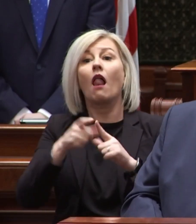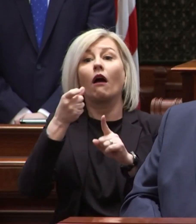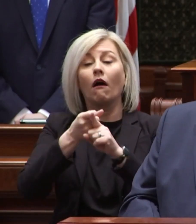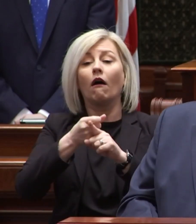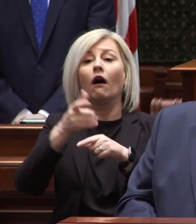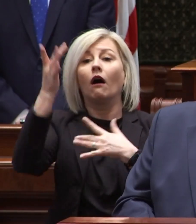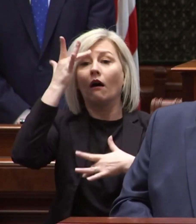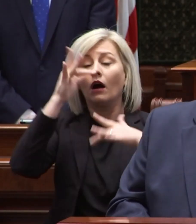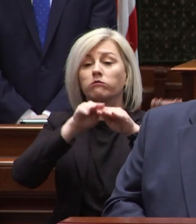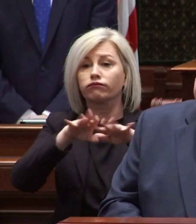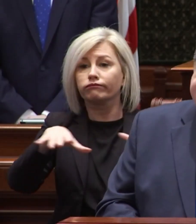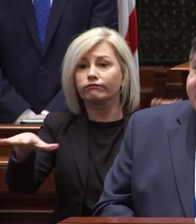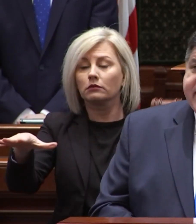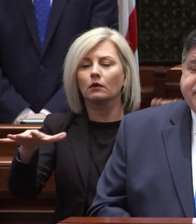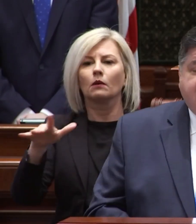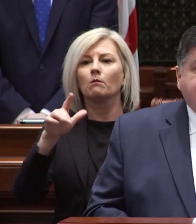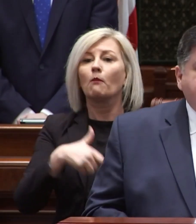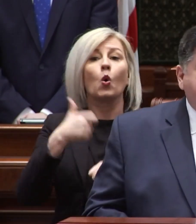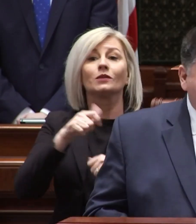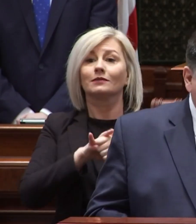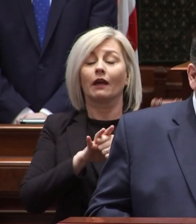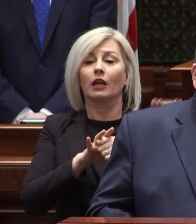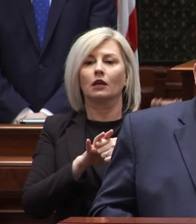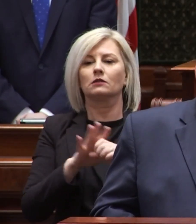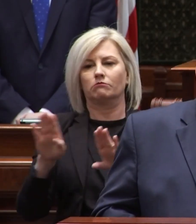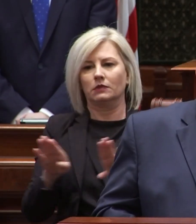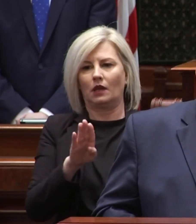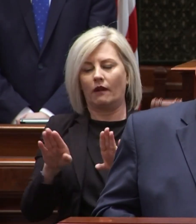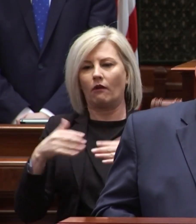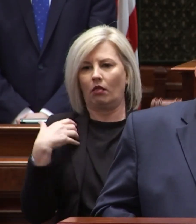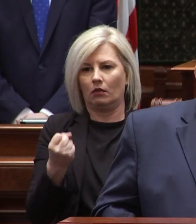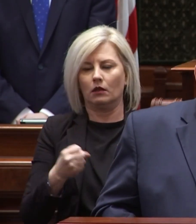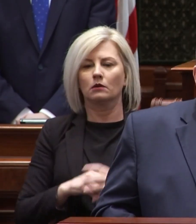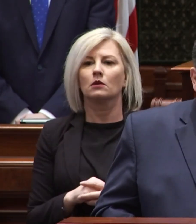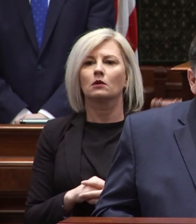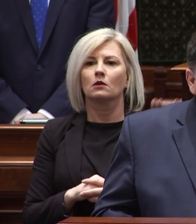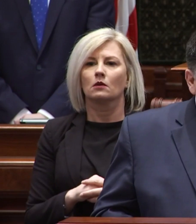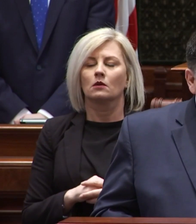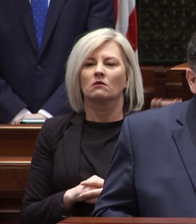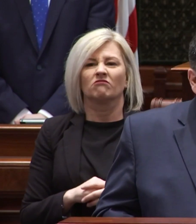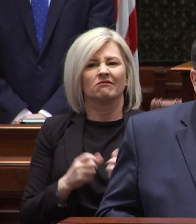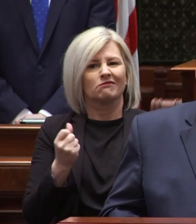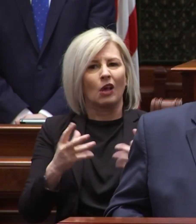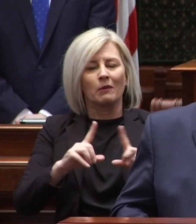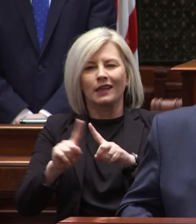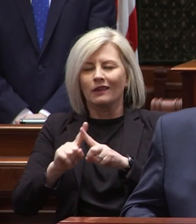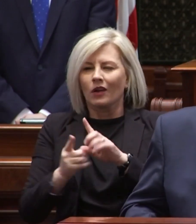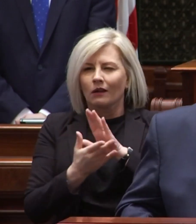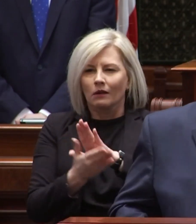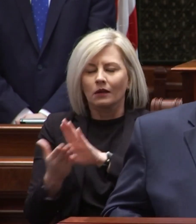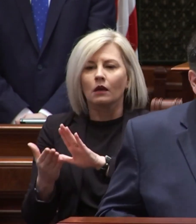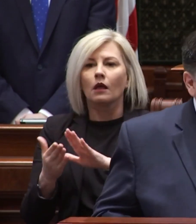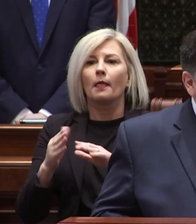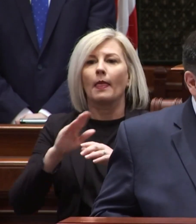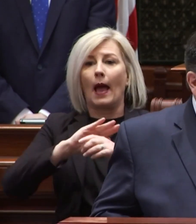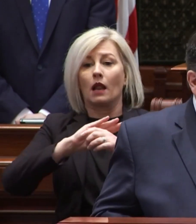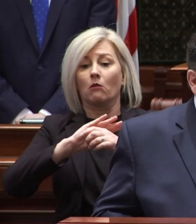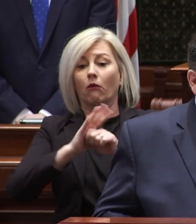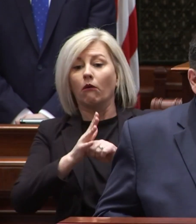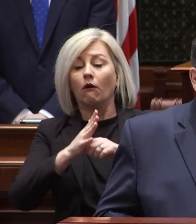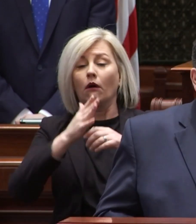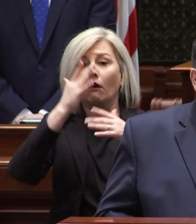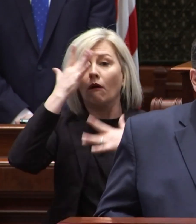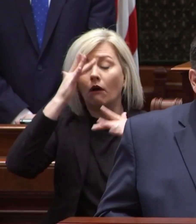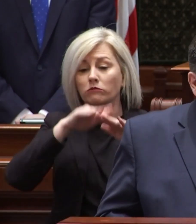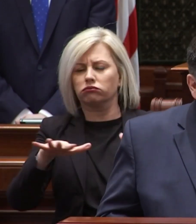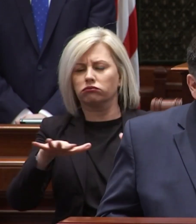among the areas most in need has been behavioral health in so many ways the pandemic exposed the cracks in